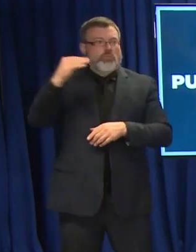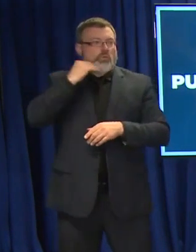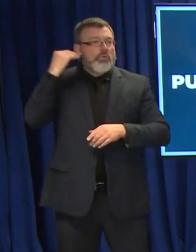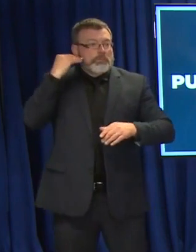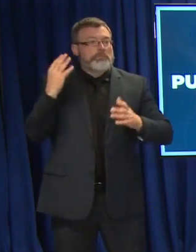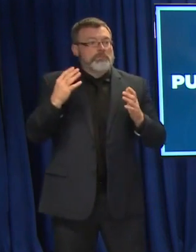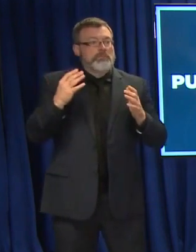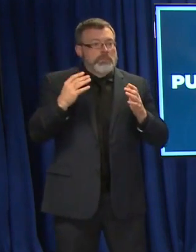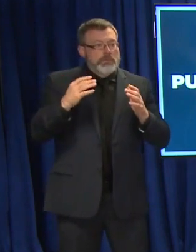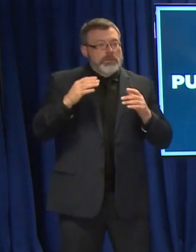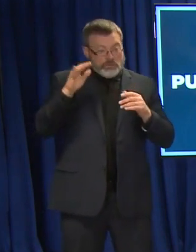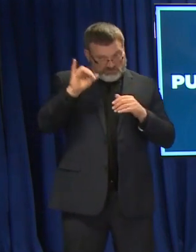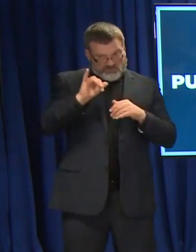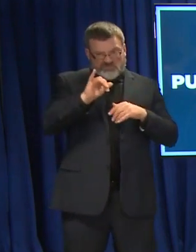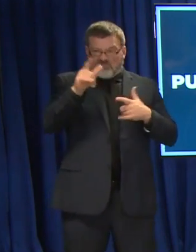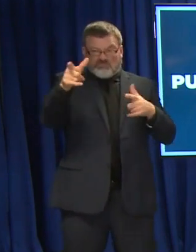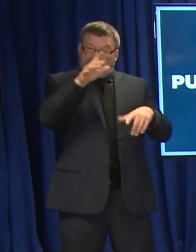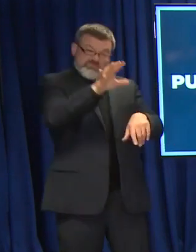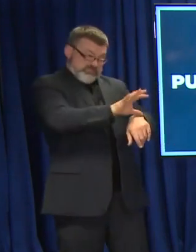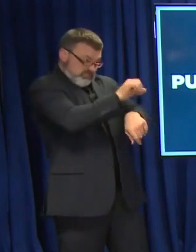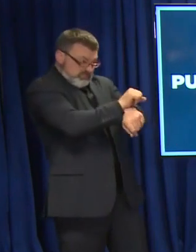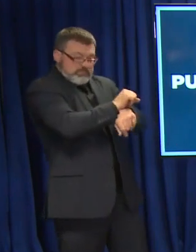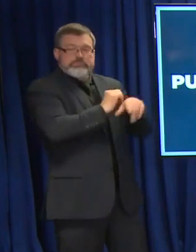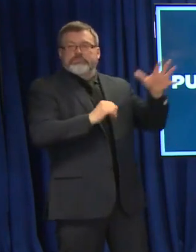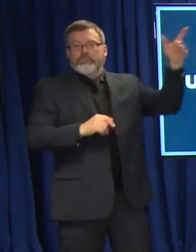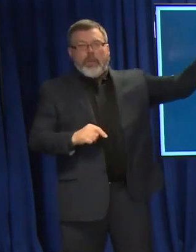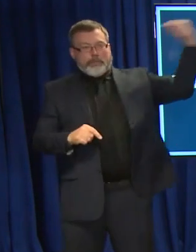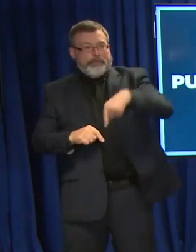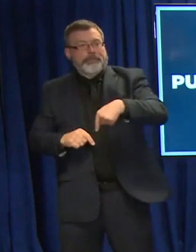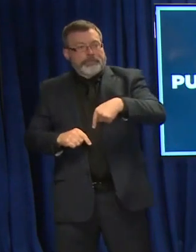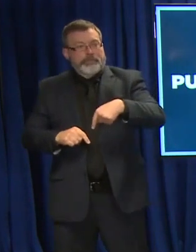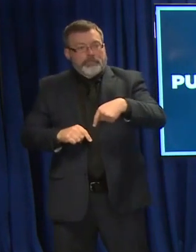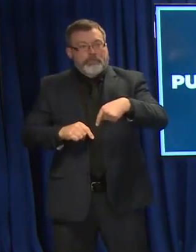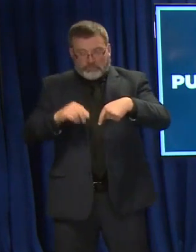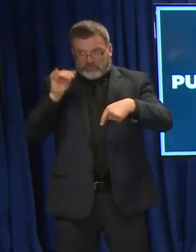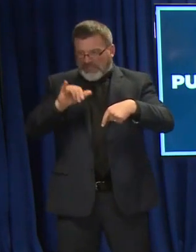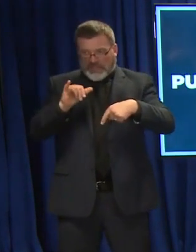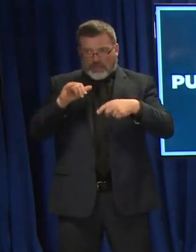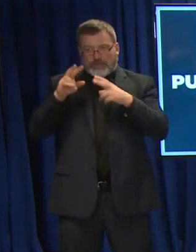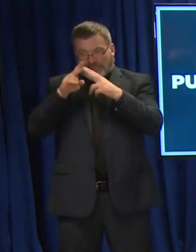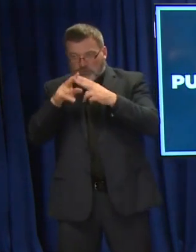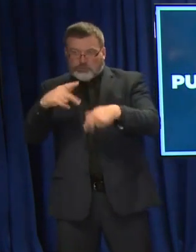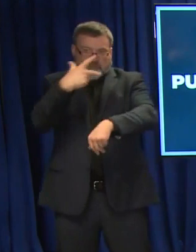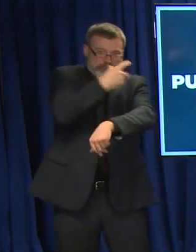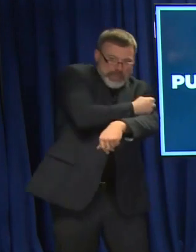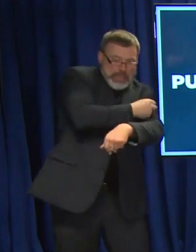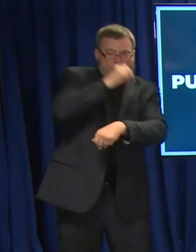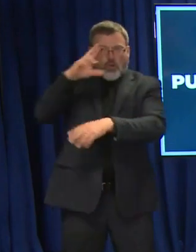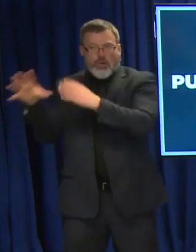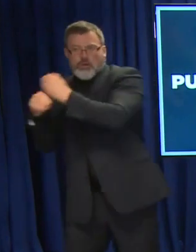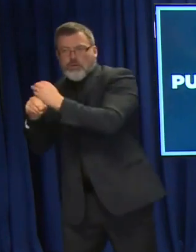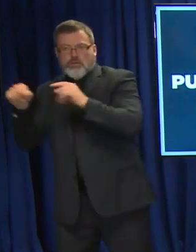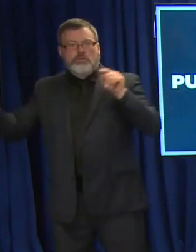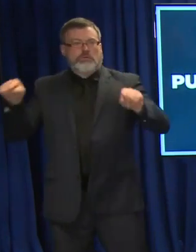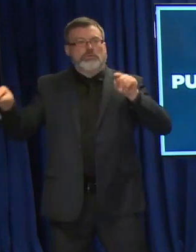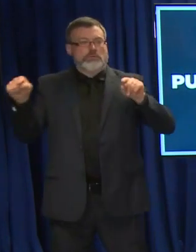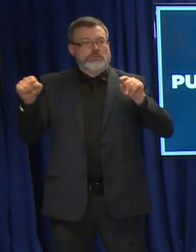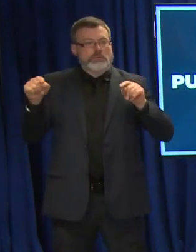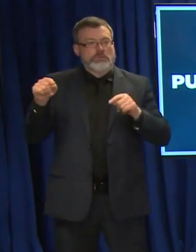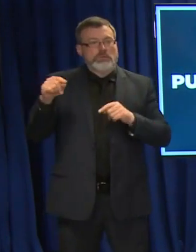home and start the vaccination series or to give you a booster, residents can call 603-338